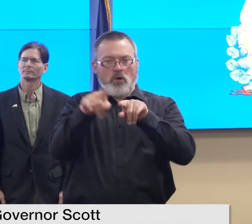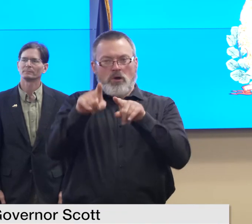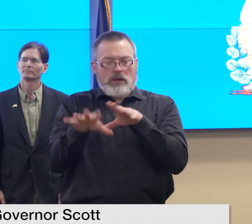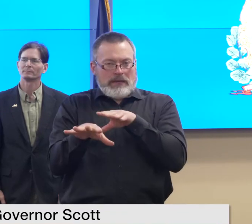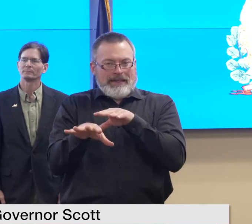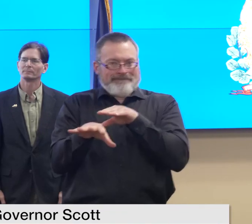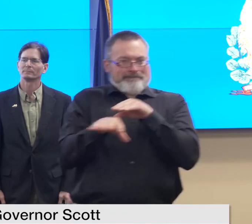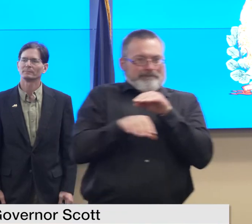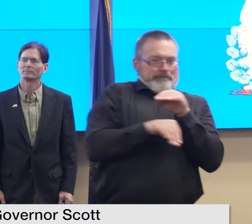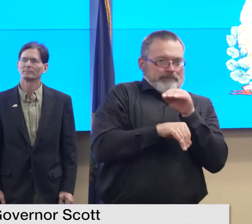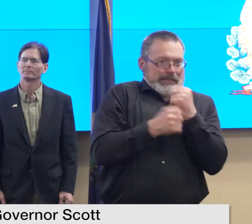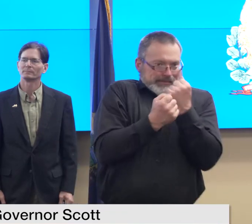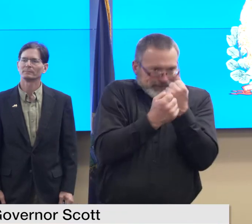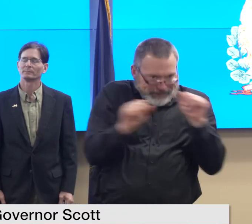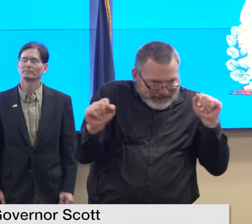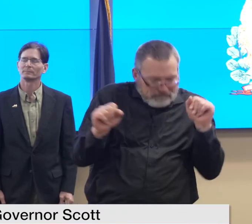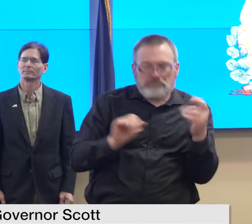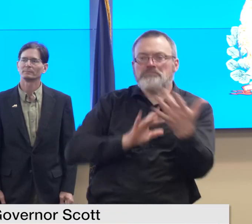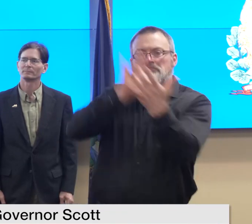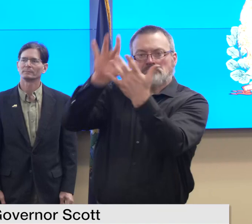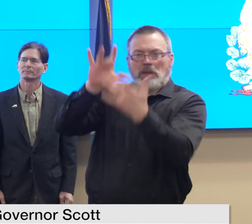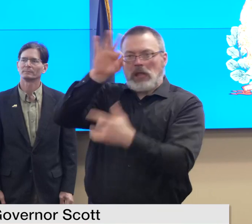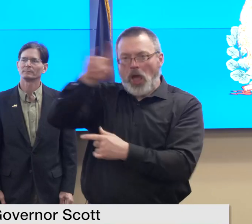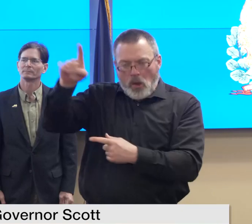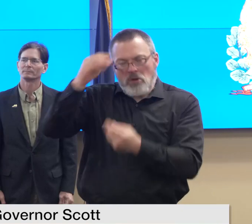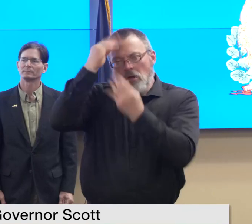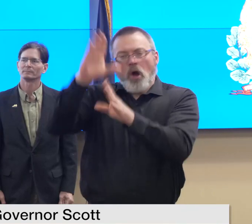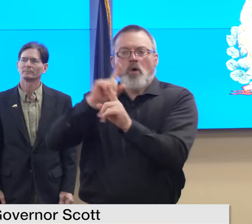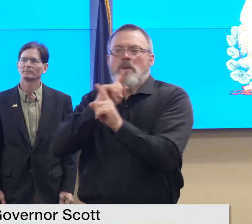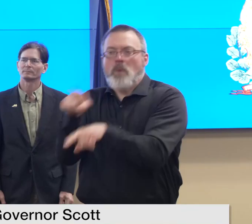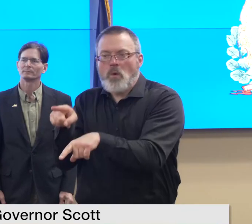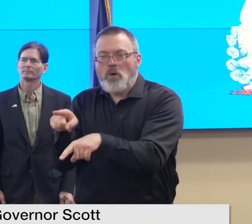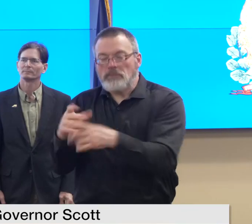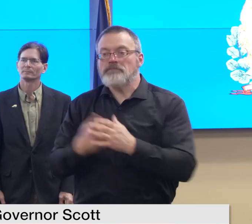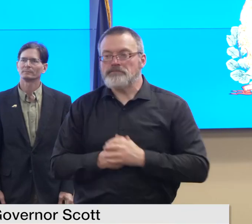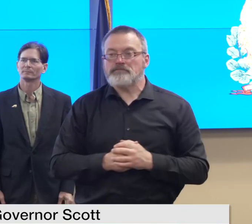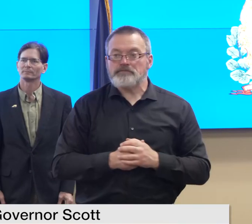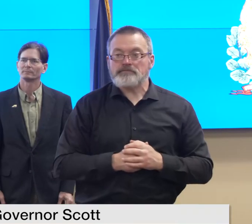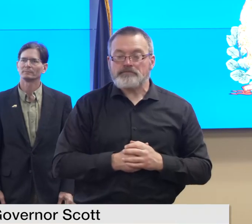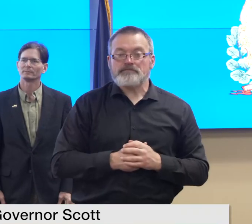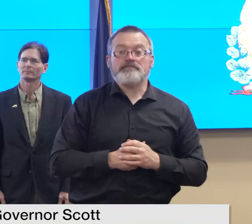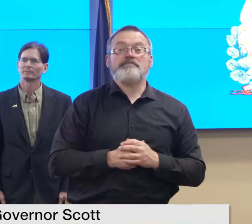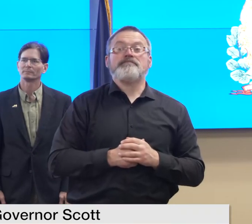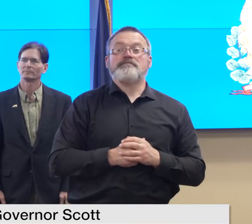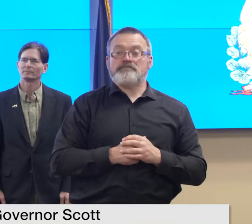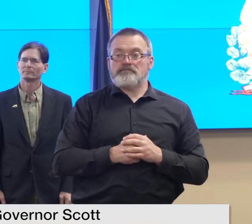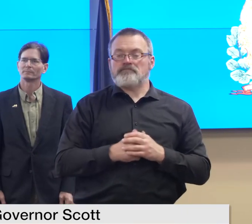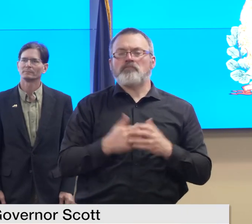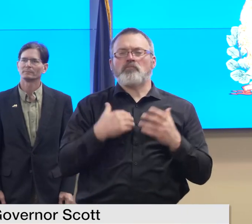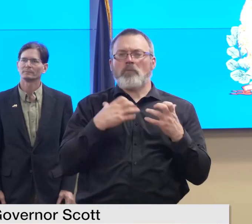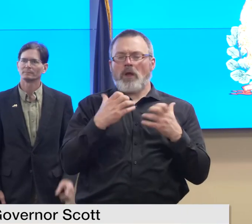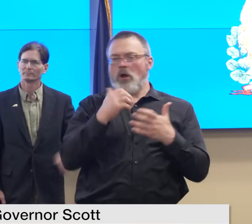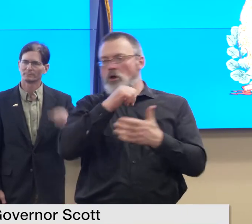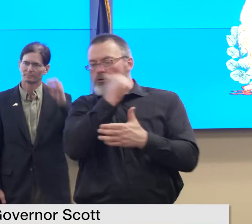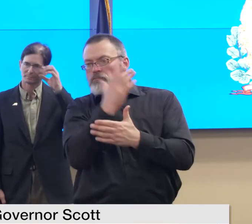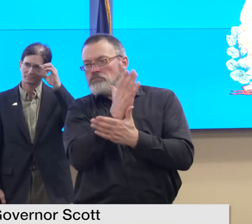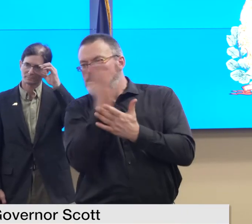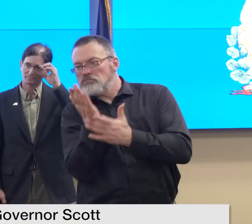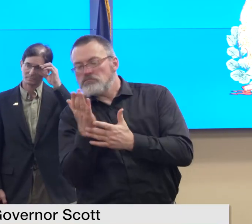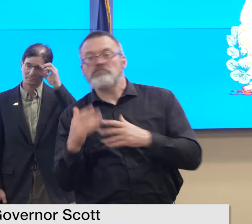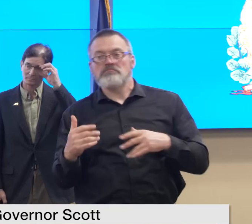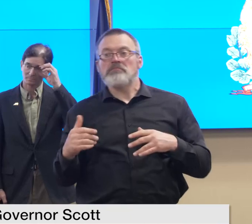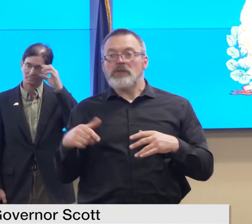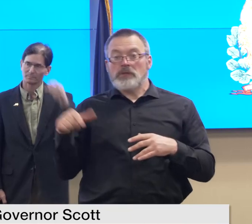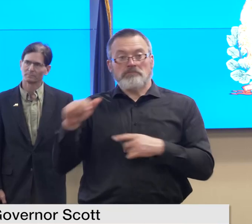shifting gears i want to provide brief updates on the agency's response to other